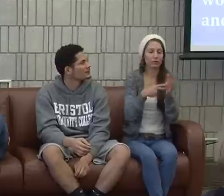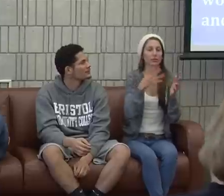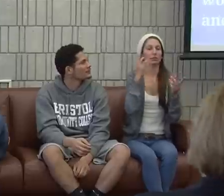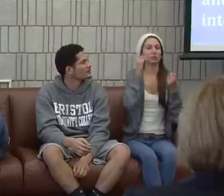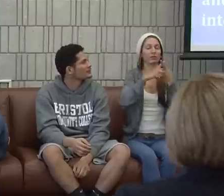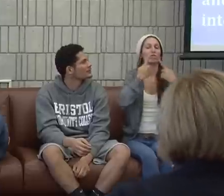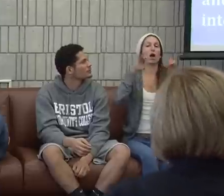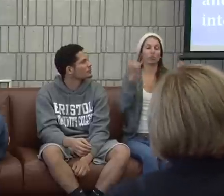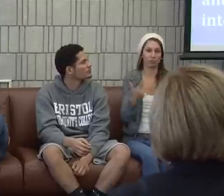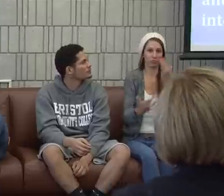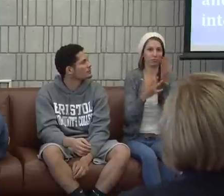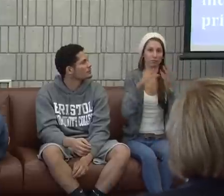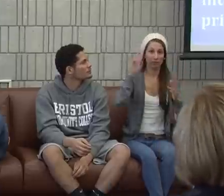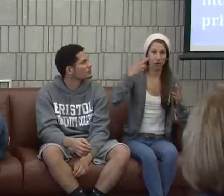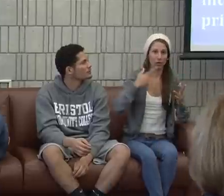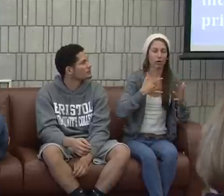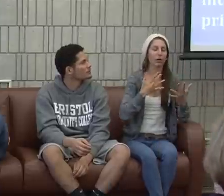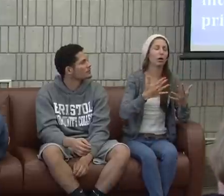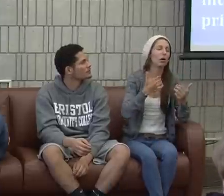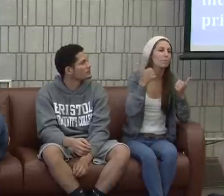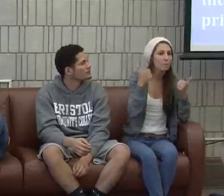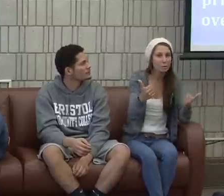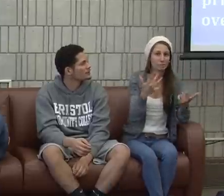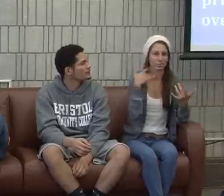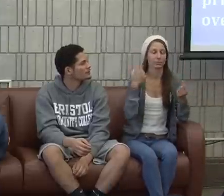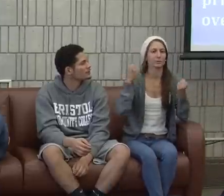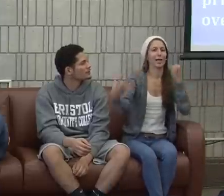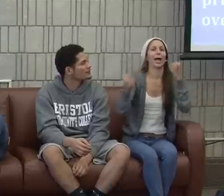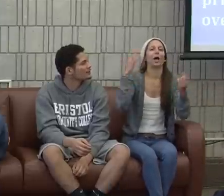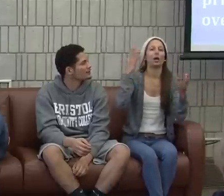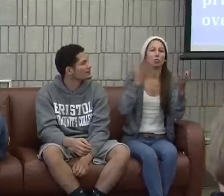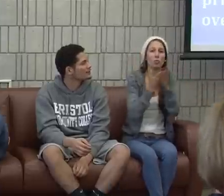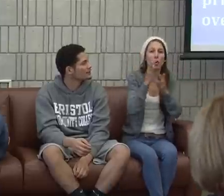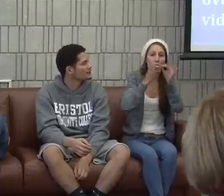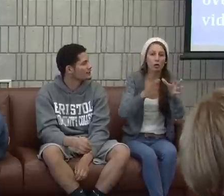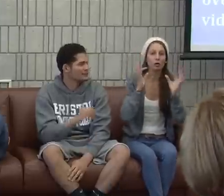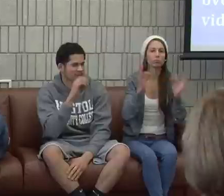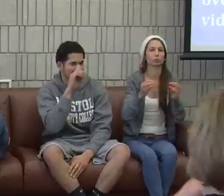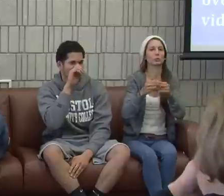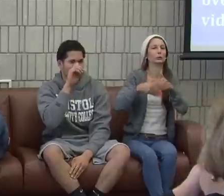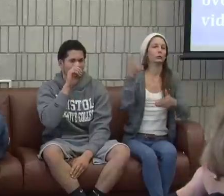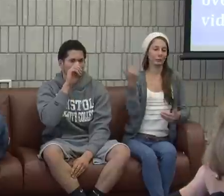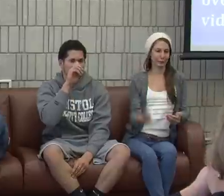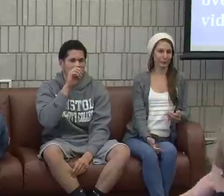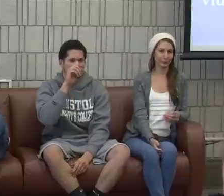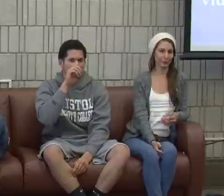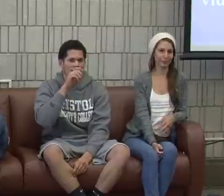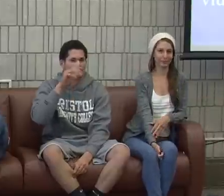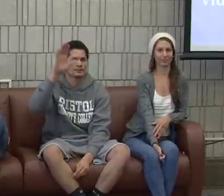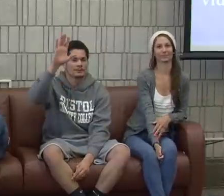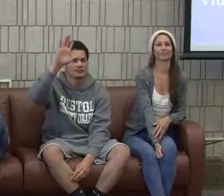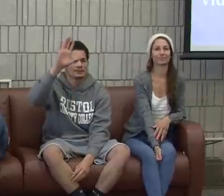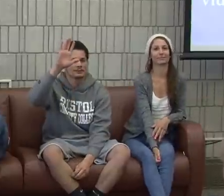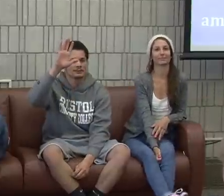it was so overwhelming. But now with the video phone, it's great. I can sign to the person I'm speaking to. Or sign through an interpreter.